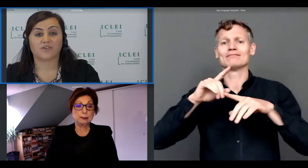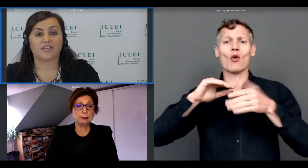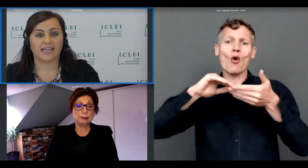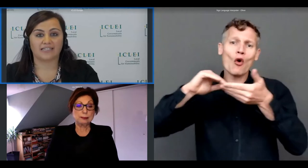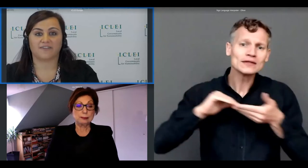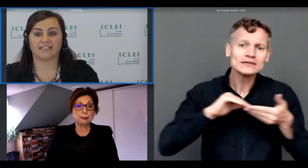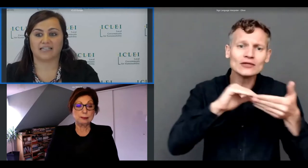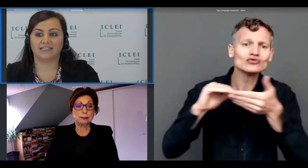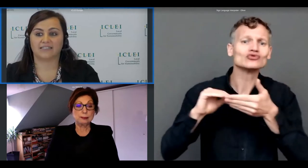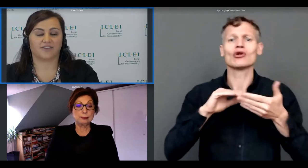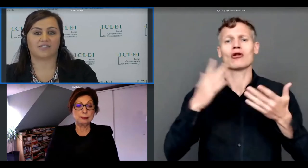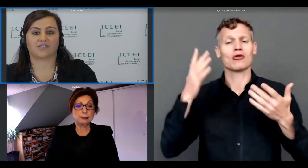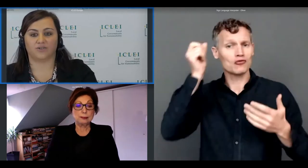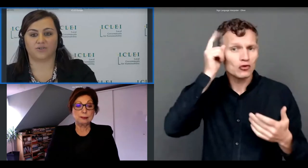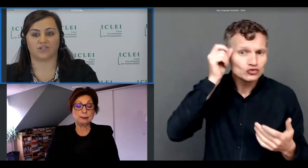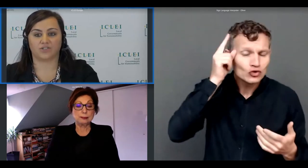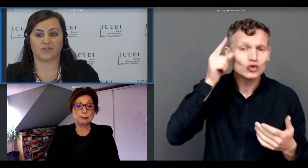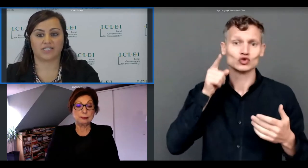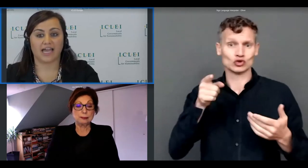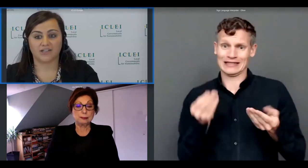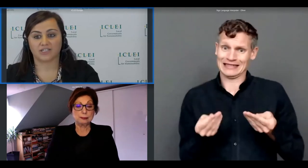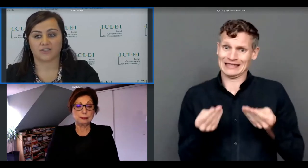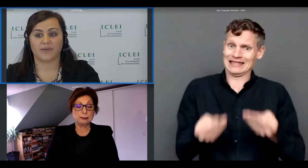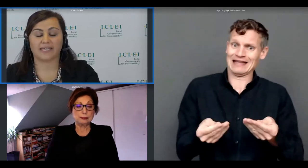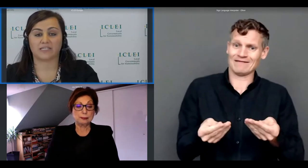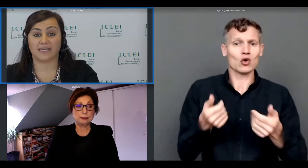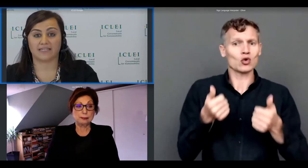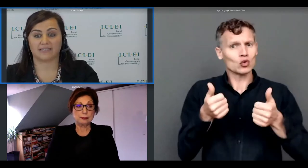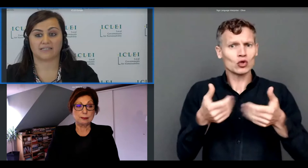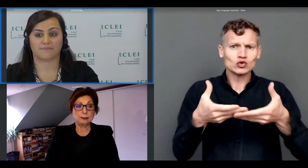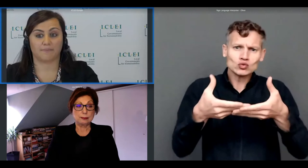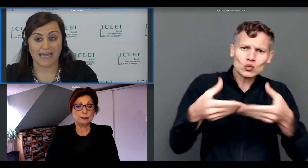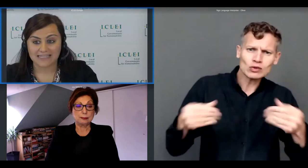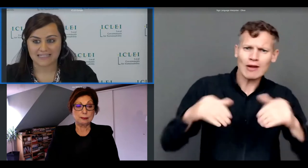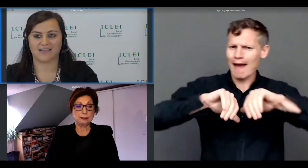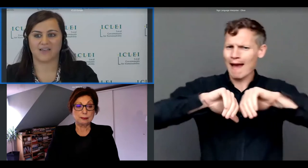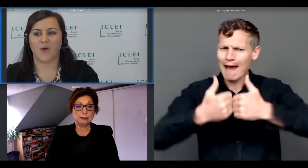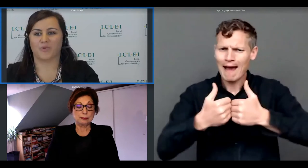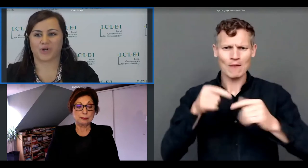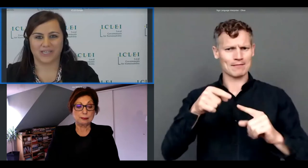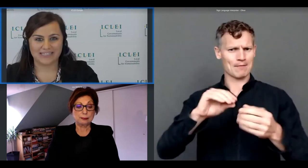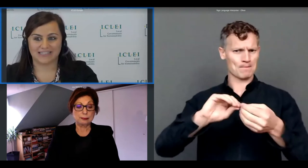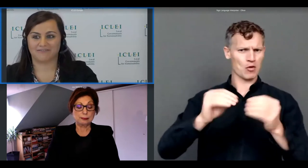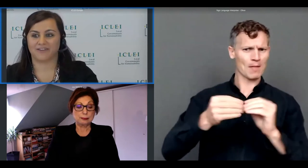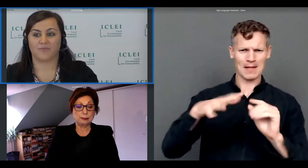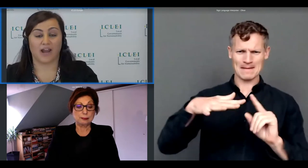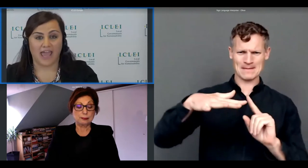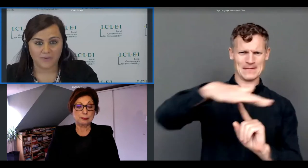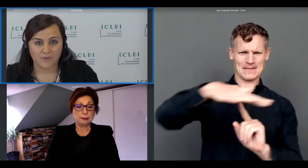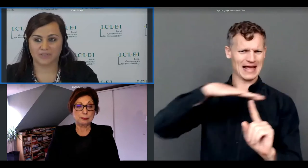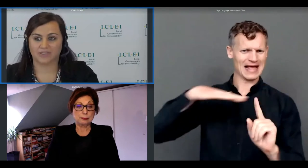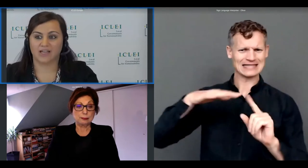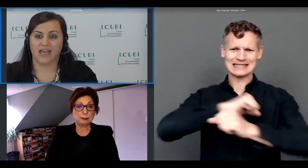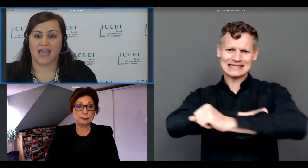provide creative and integrated solutions to the challenges of making spaces places more cohesive more